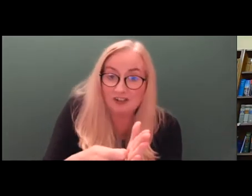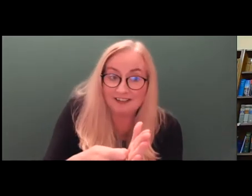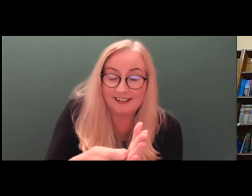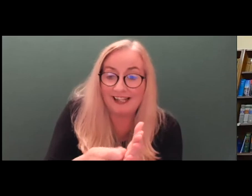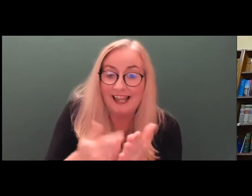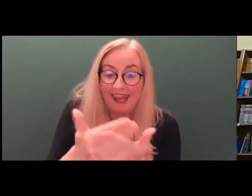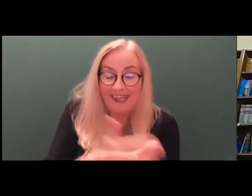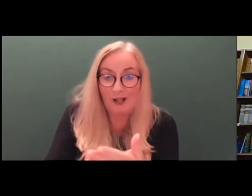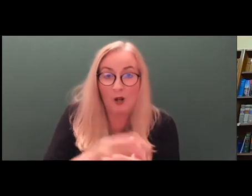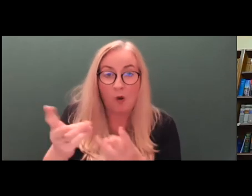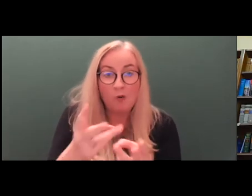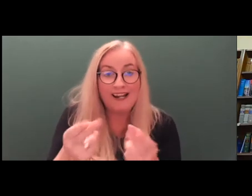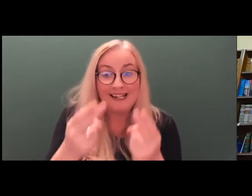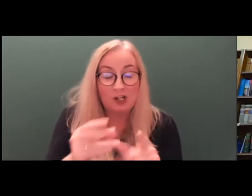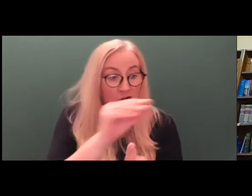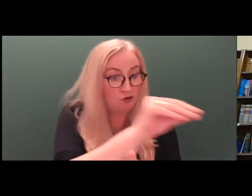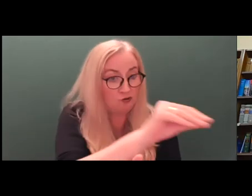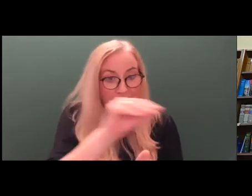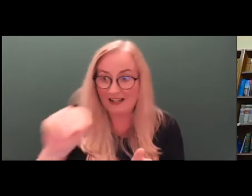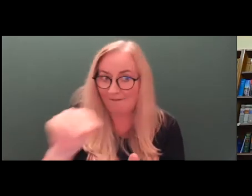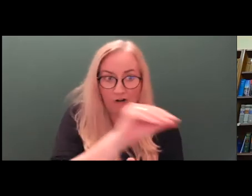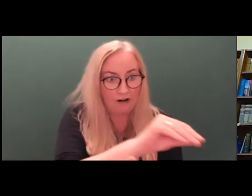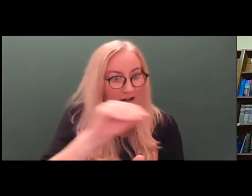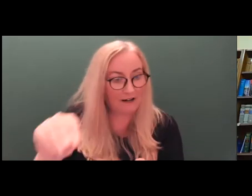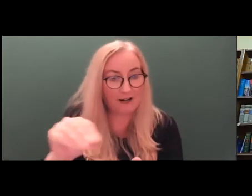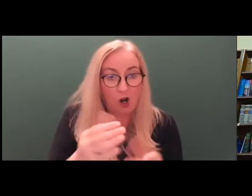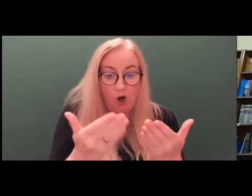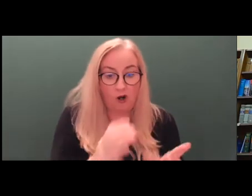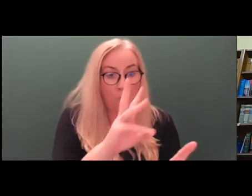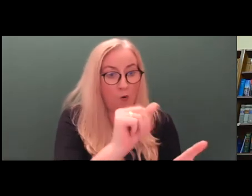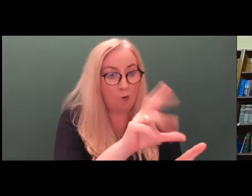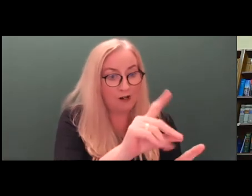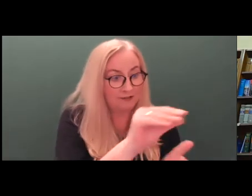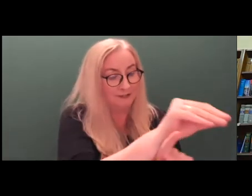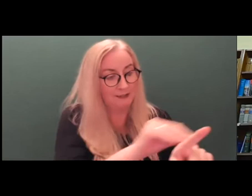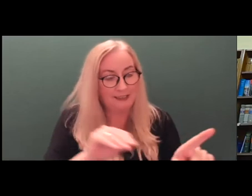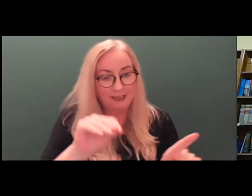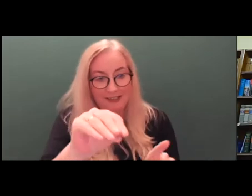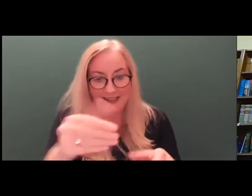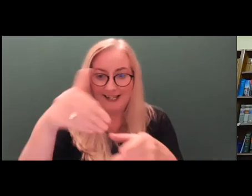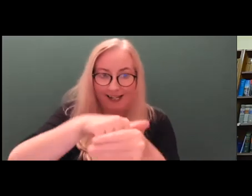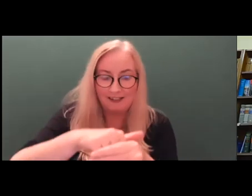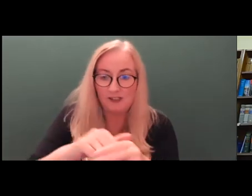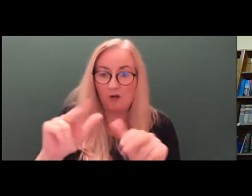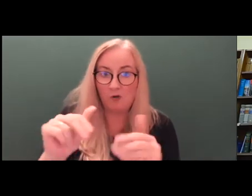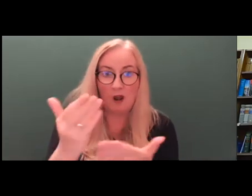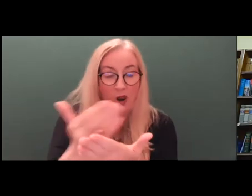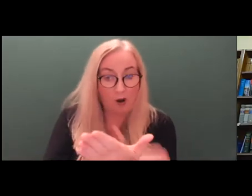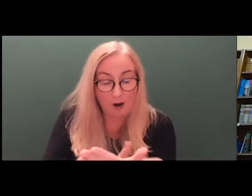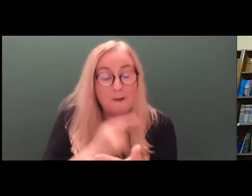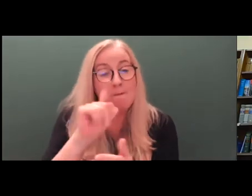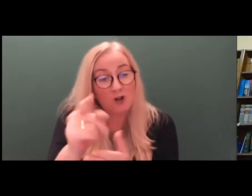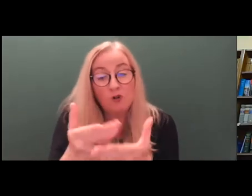necessary to transfer current wards of court to a new and more progressive regime, that the resources